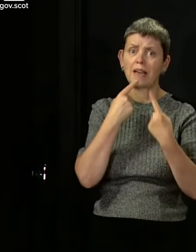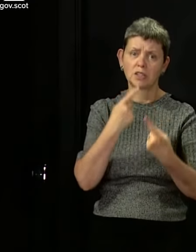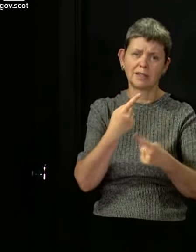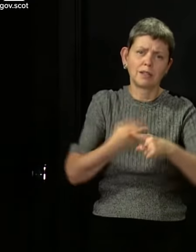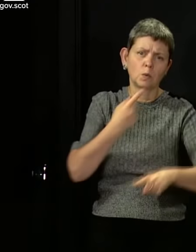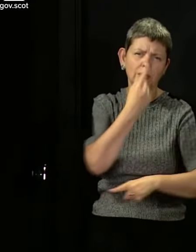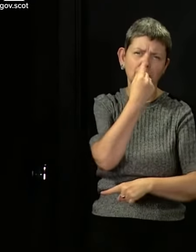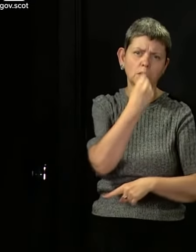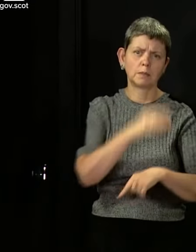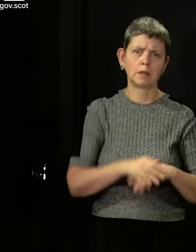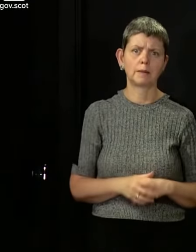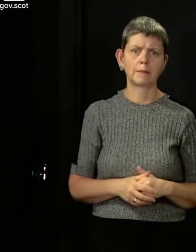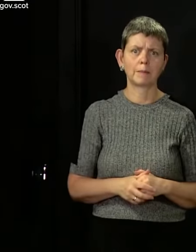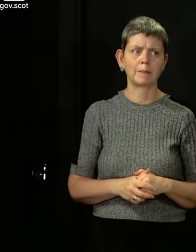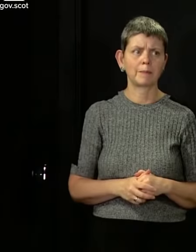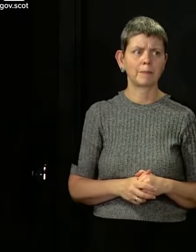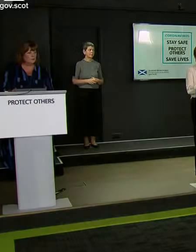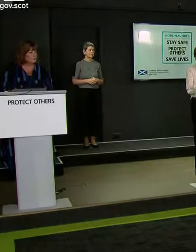Tom Martin from the Daily Express.